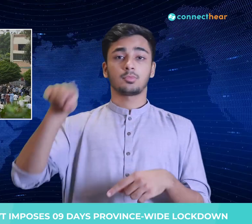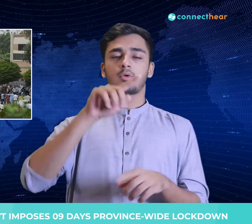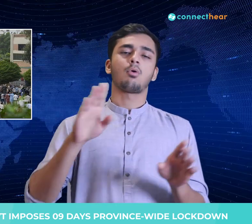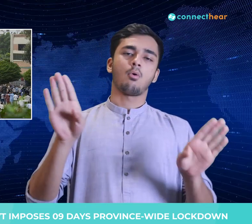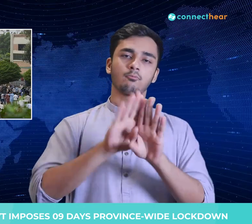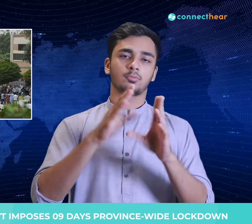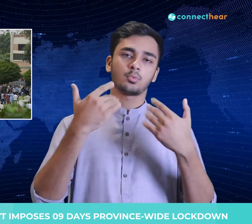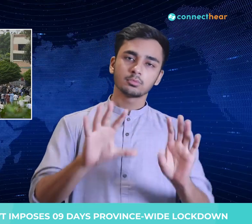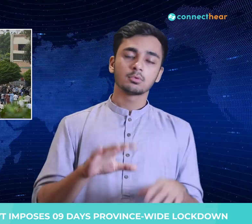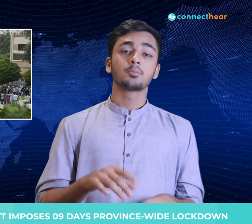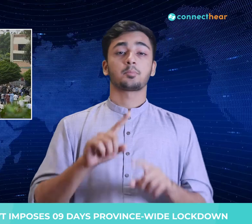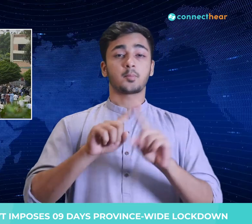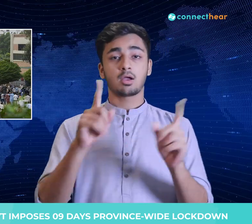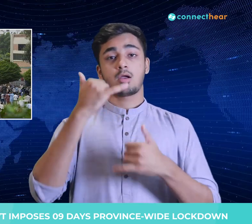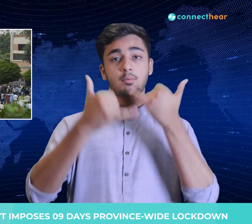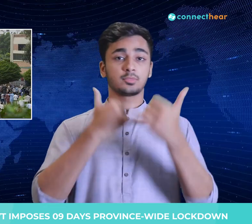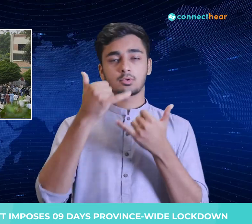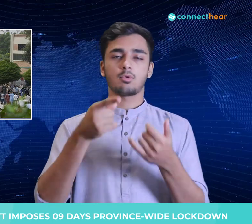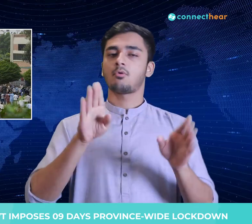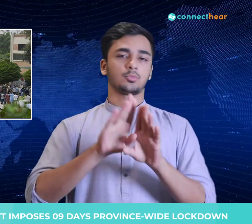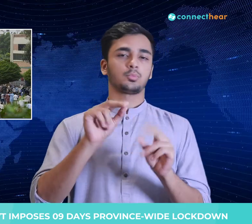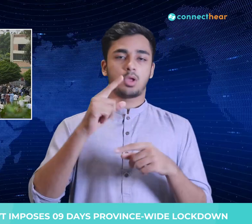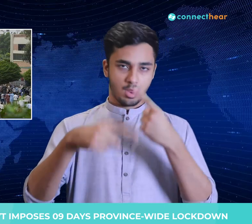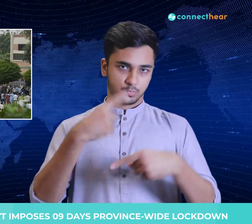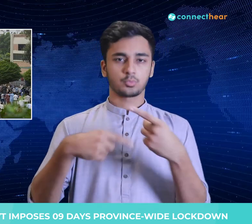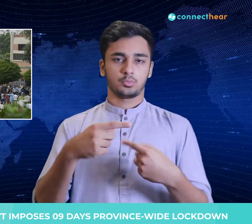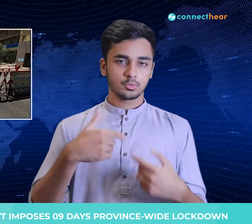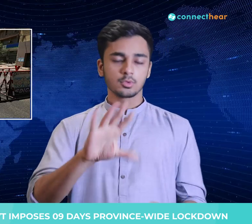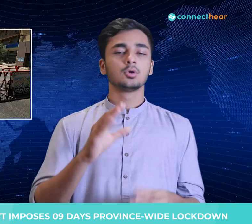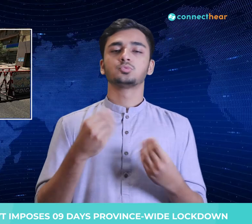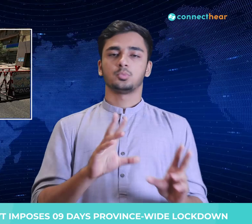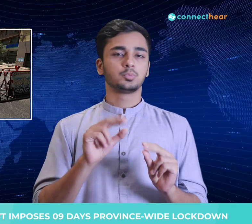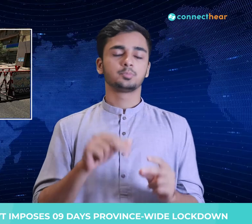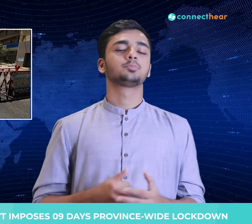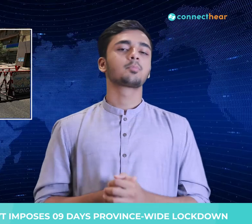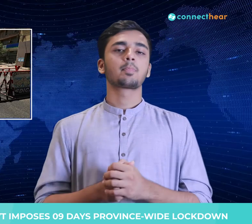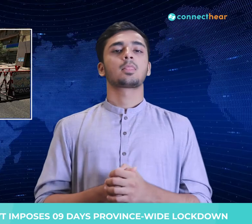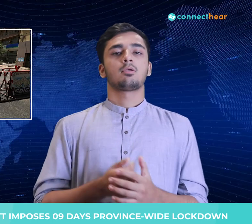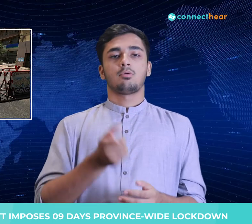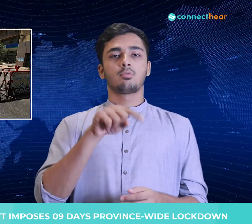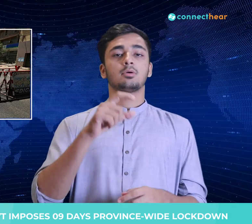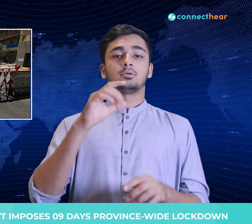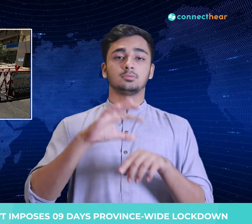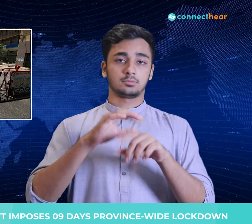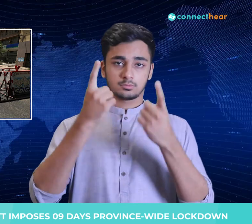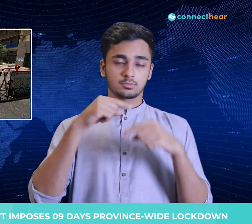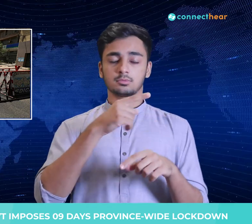The Sindh Health Department earlier in the day called for a complete lockdown in Karachi for 15 days as the recommendation was tabled